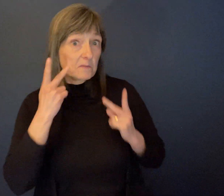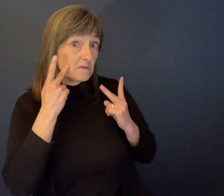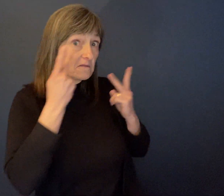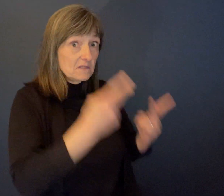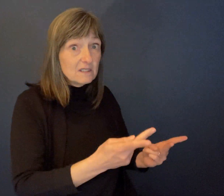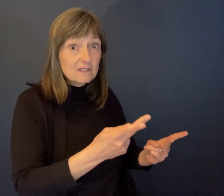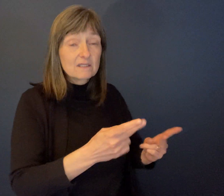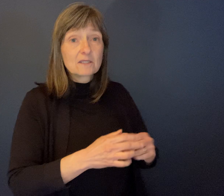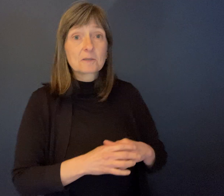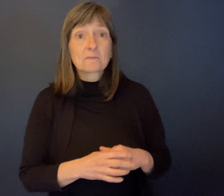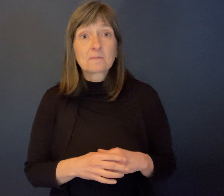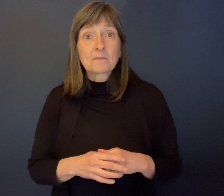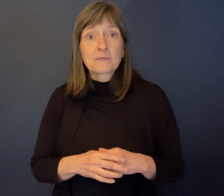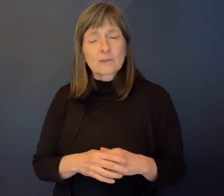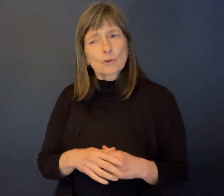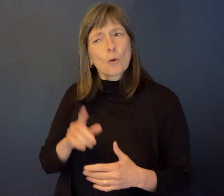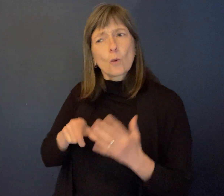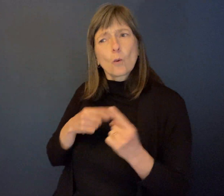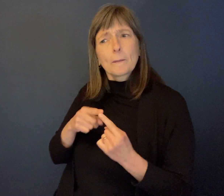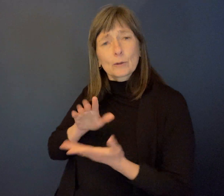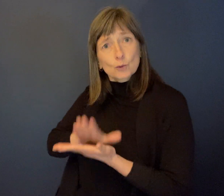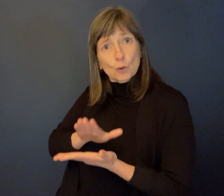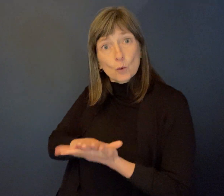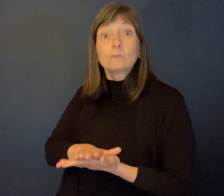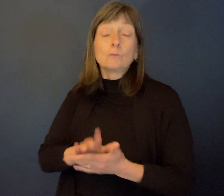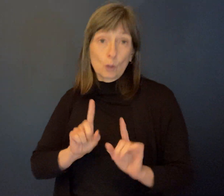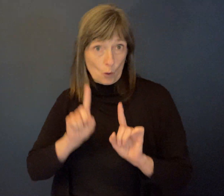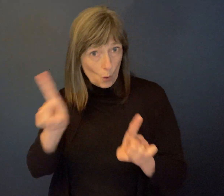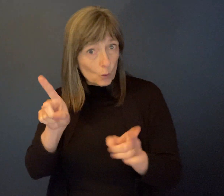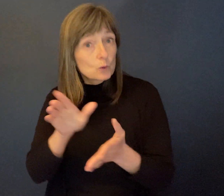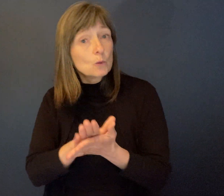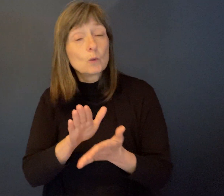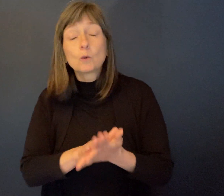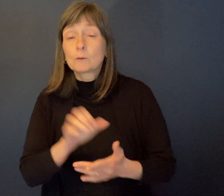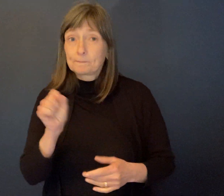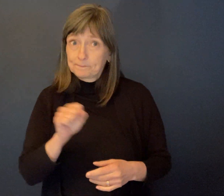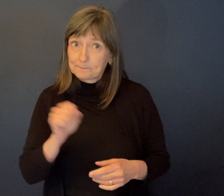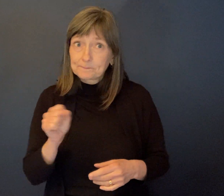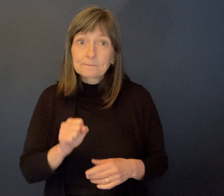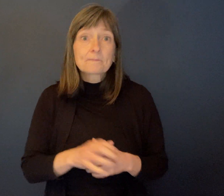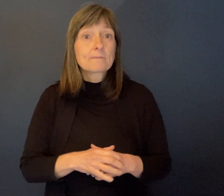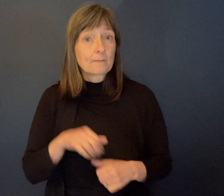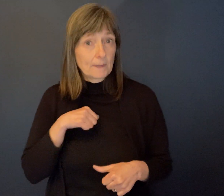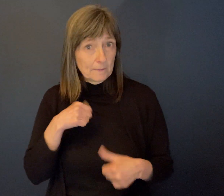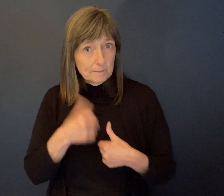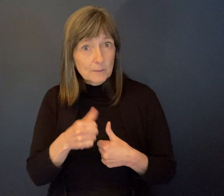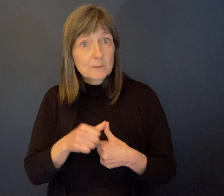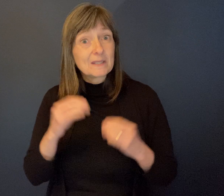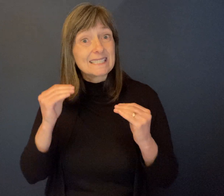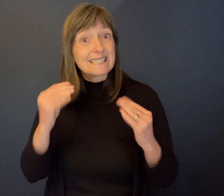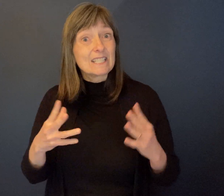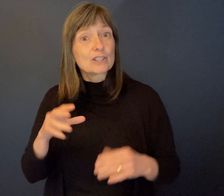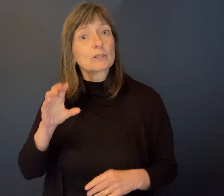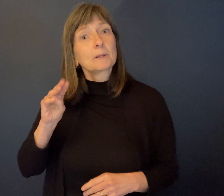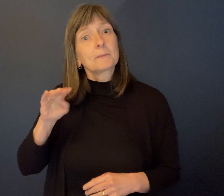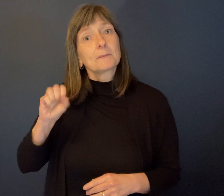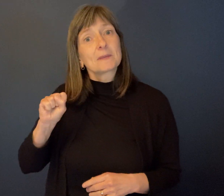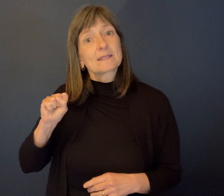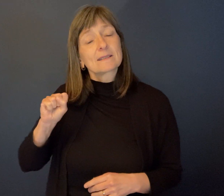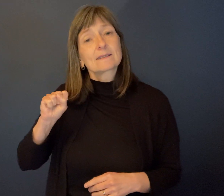So how about school? Did you get school into? We went to school. Yeah. I remember our teacher was Mrs. Parsons. Now, you